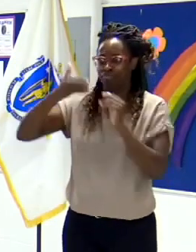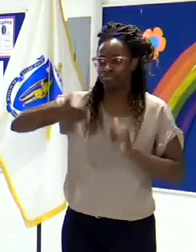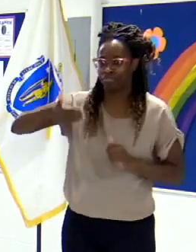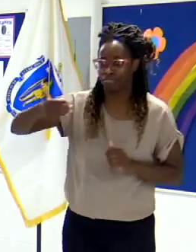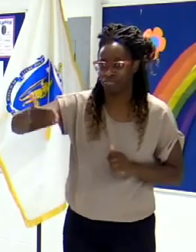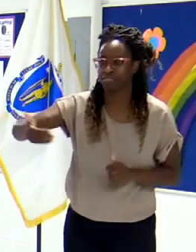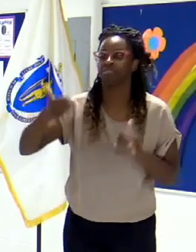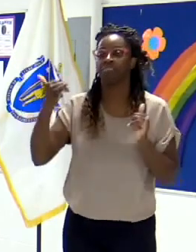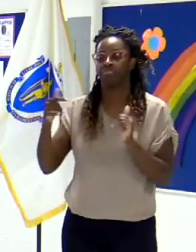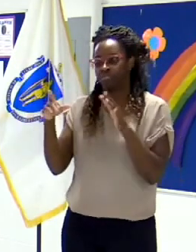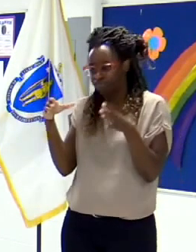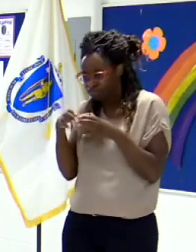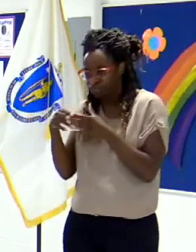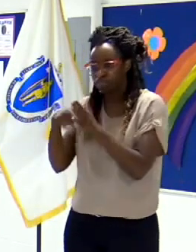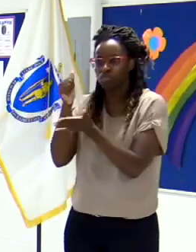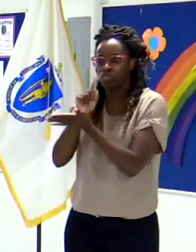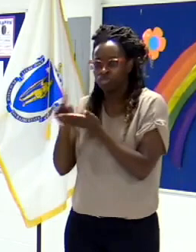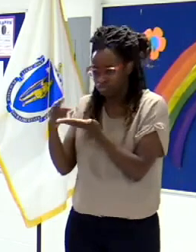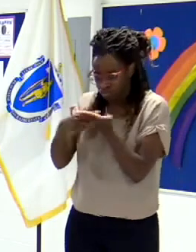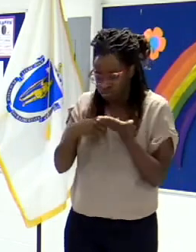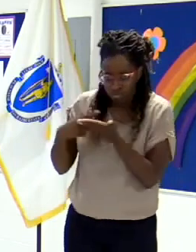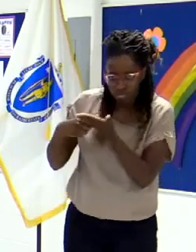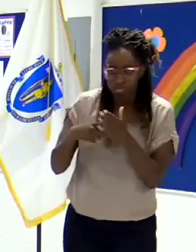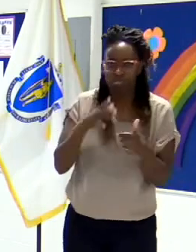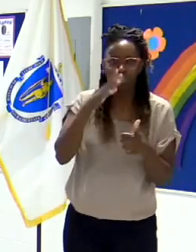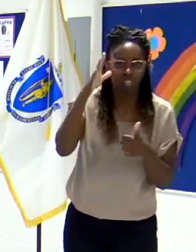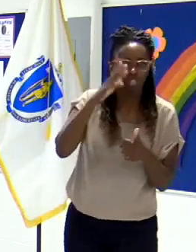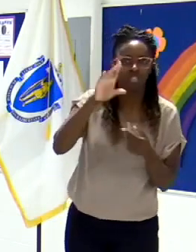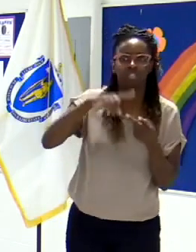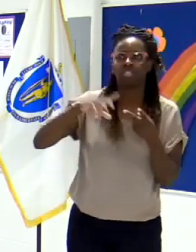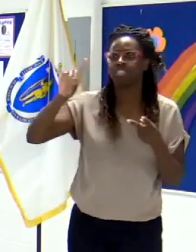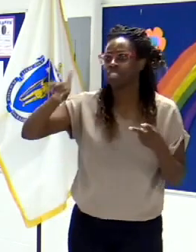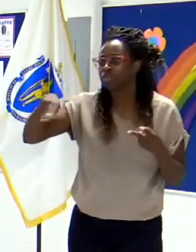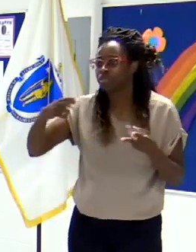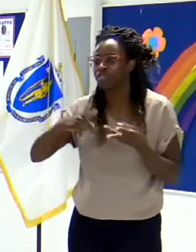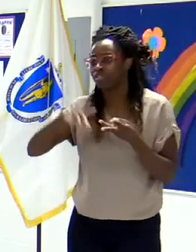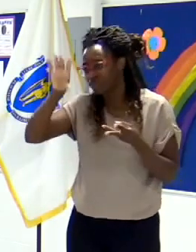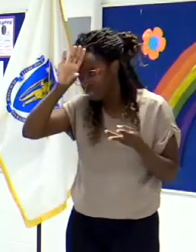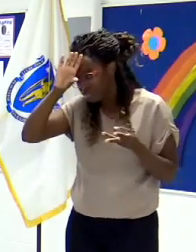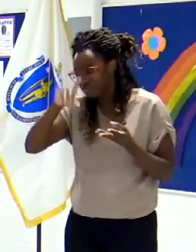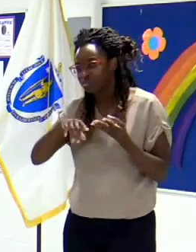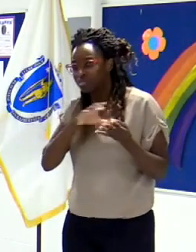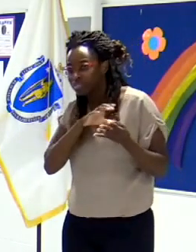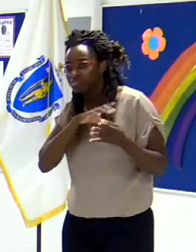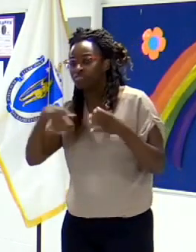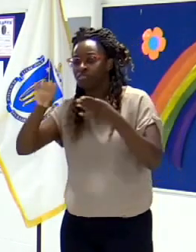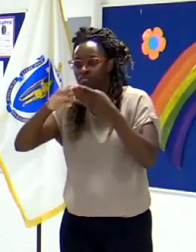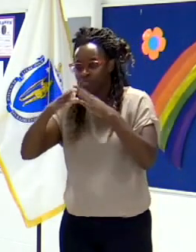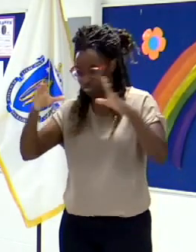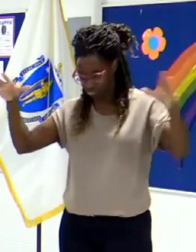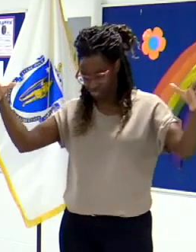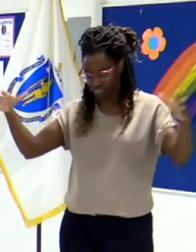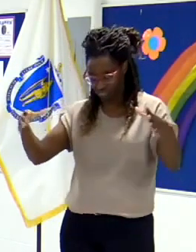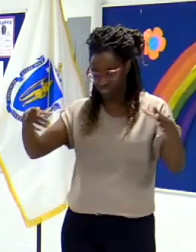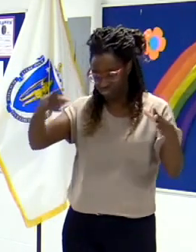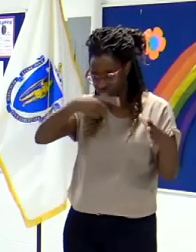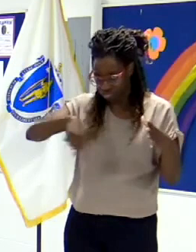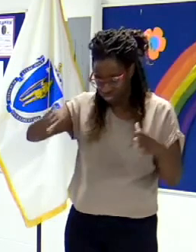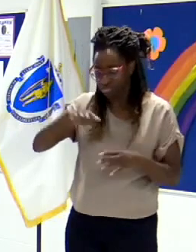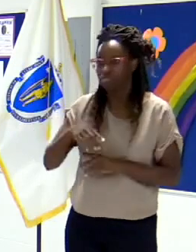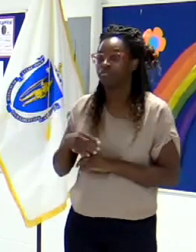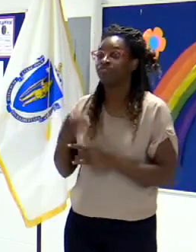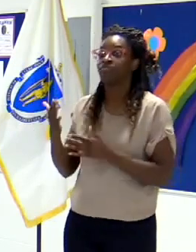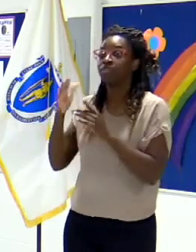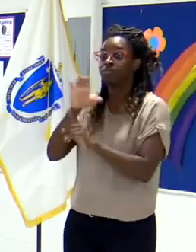public health issues. And you know first responders, the Chief Fisher is on there. Chief Soros, our fire and police chiefs are there. Public Health,